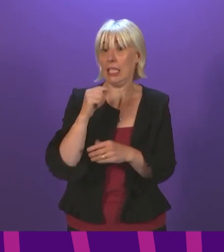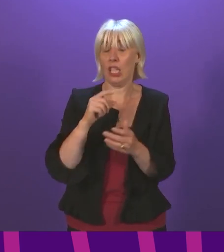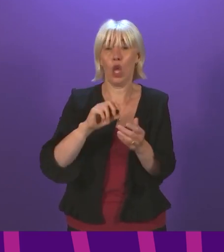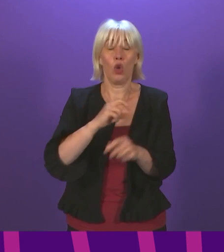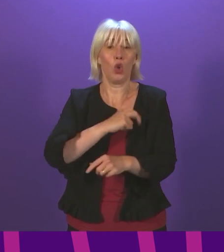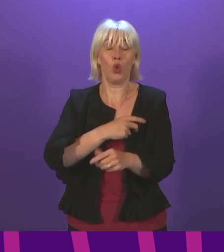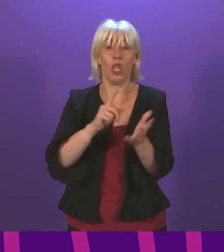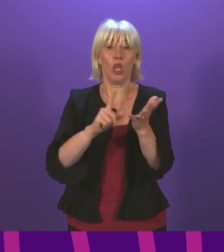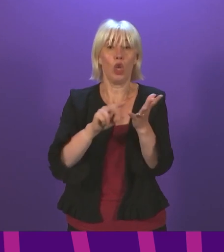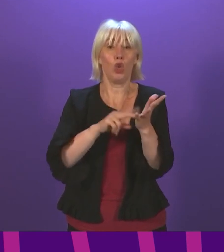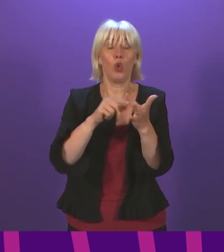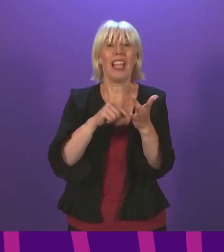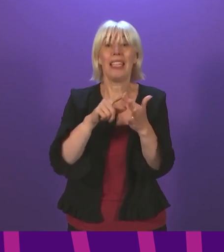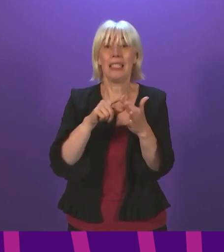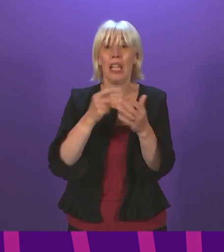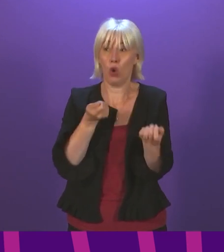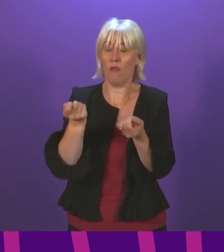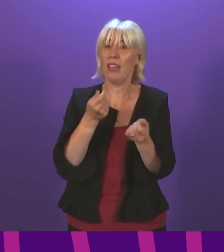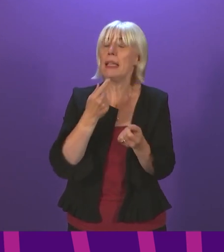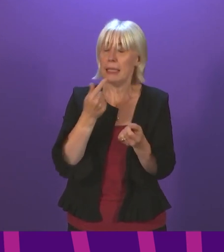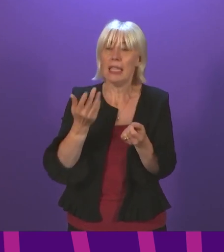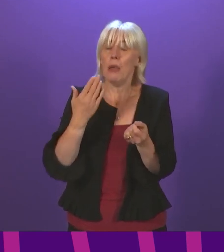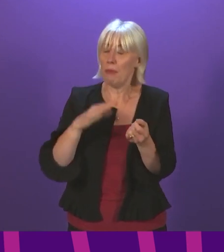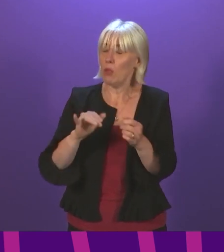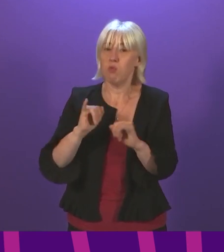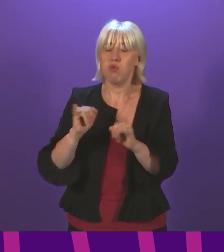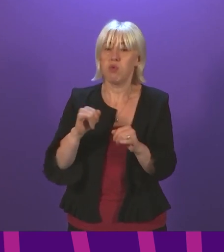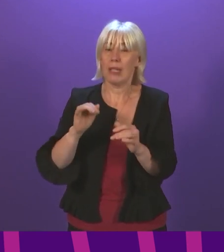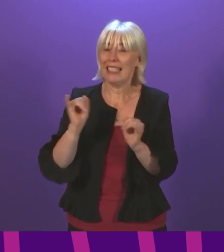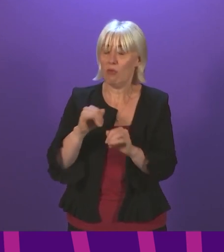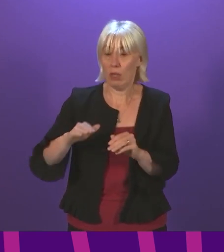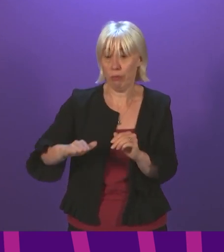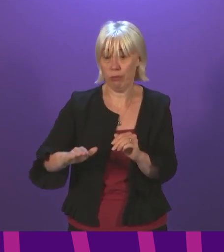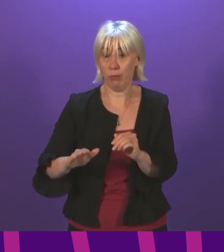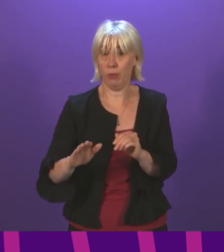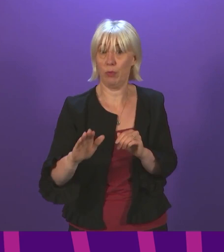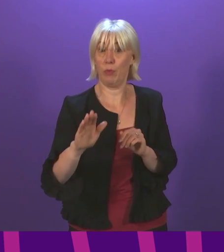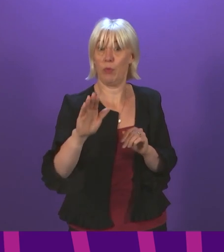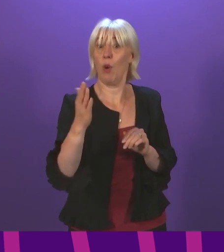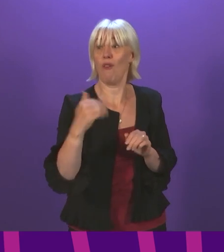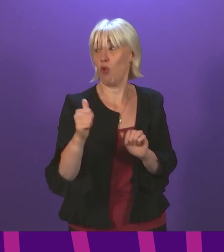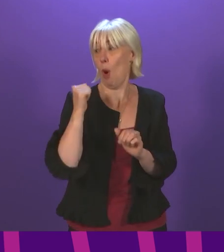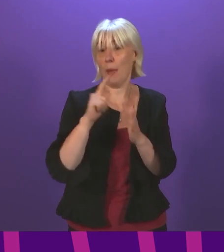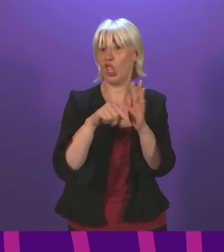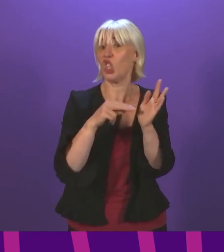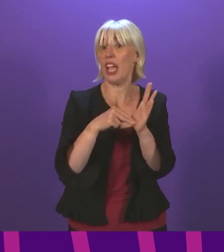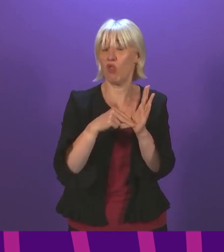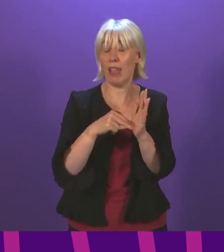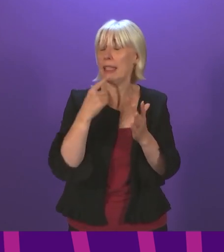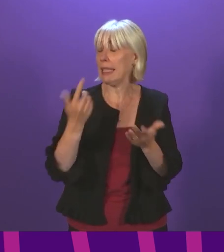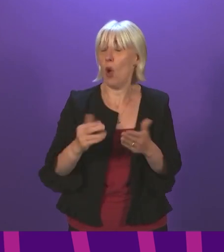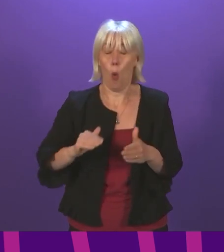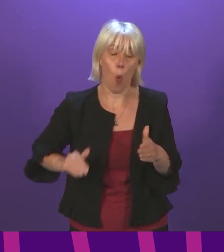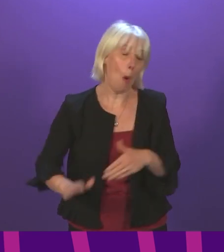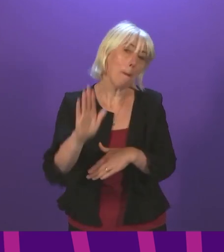service said serious adverse events have been on an upwards trajectory since the start of the year. They have gone through the roof, he